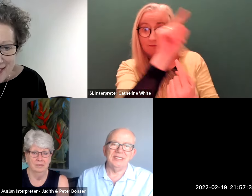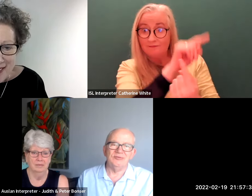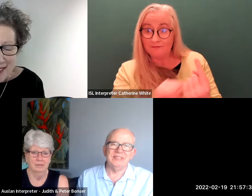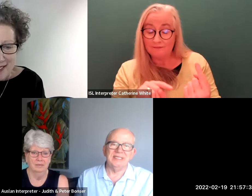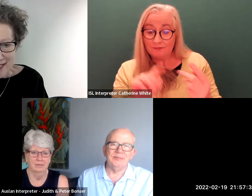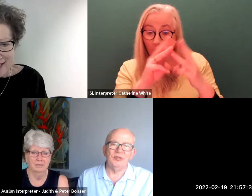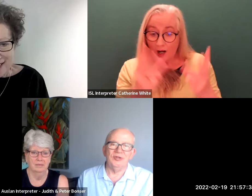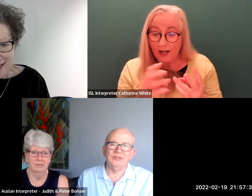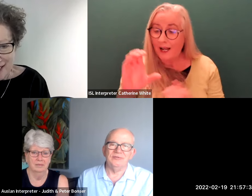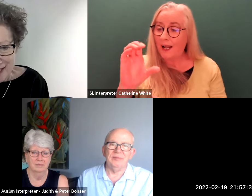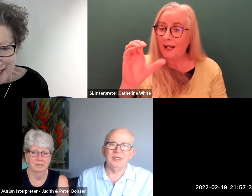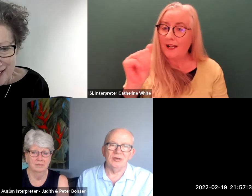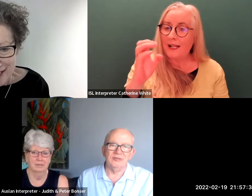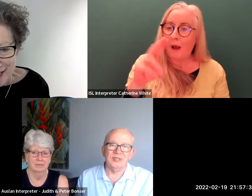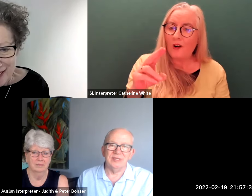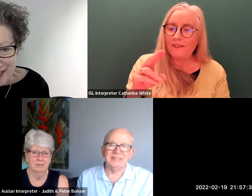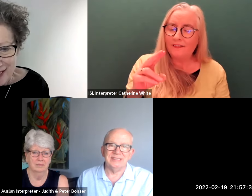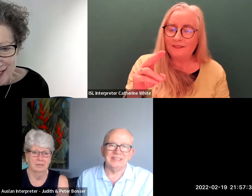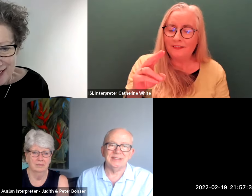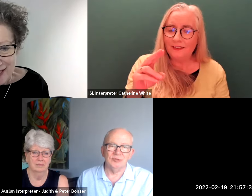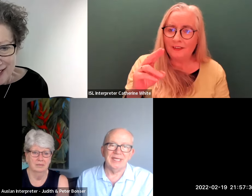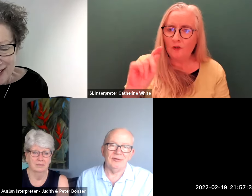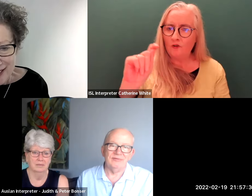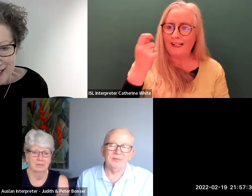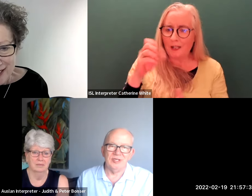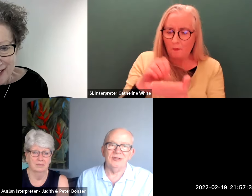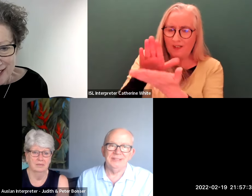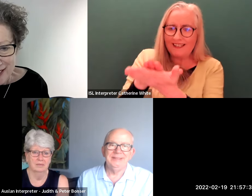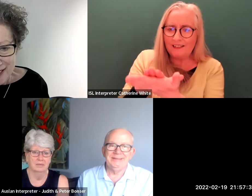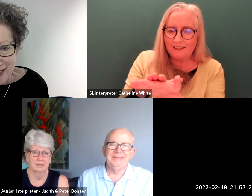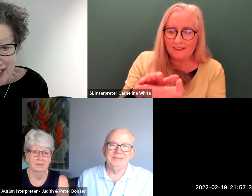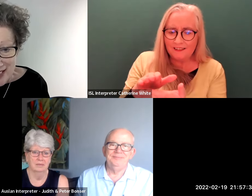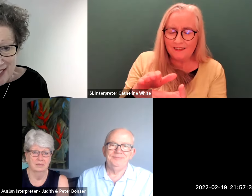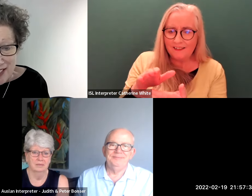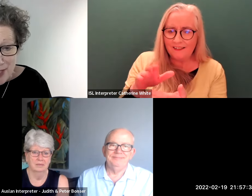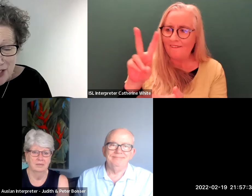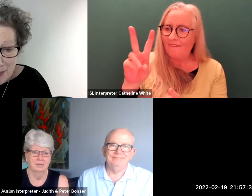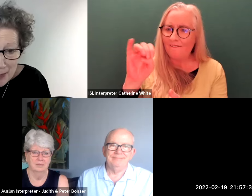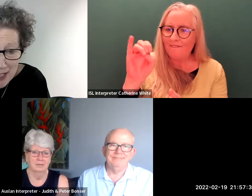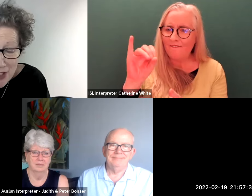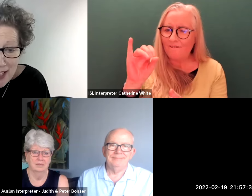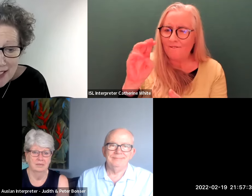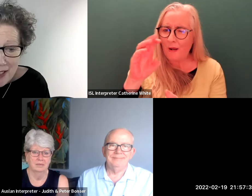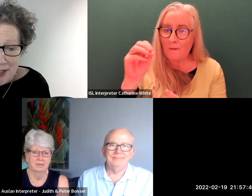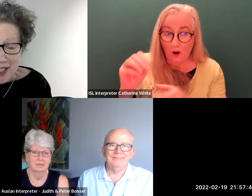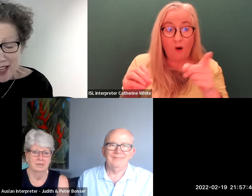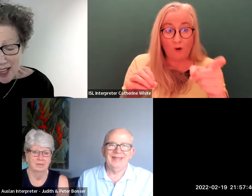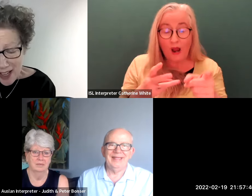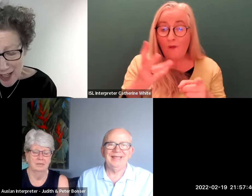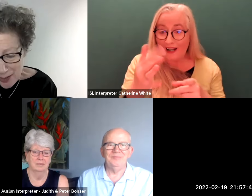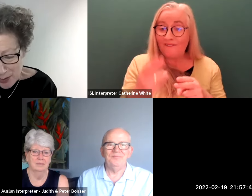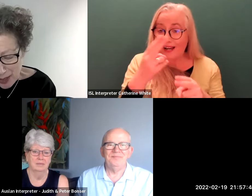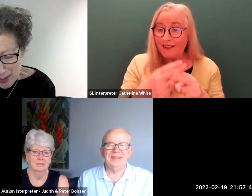cameron has recently put it on to vimeo so it is accessible now on video excellent i must check it out